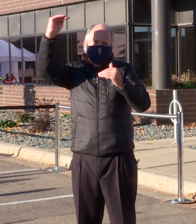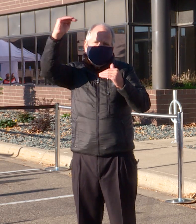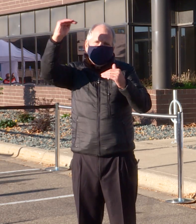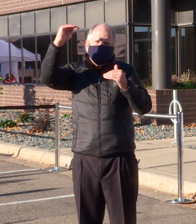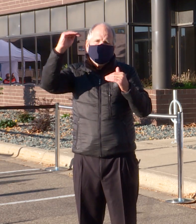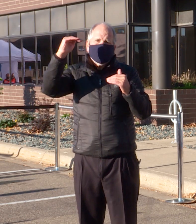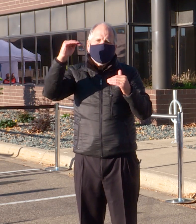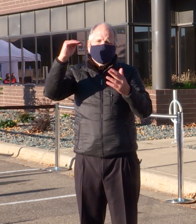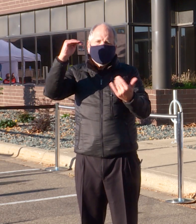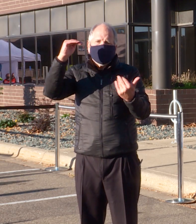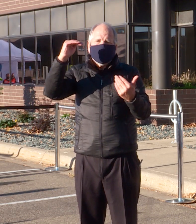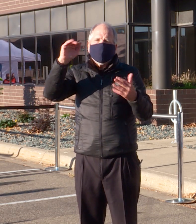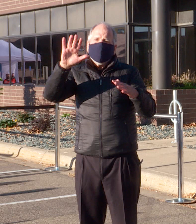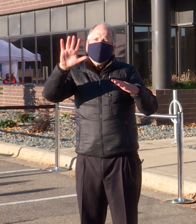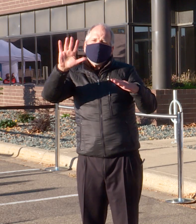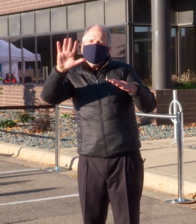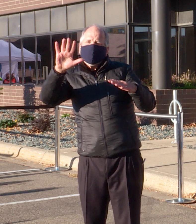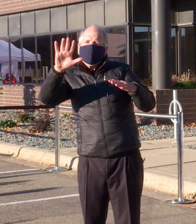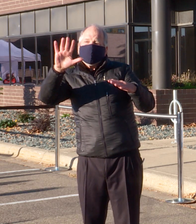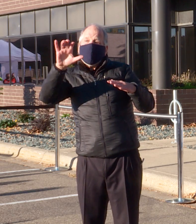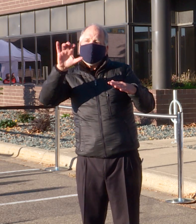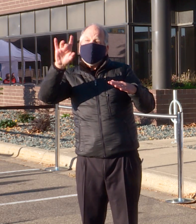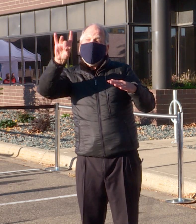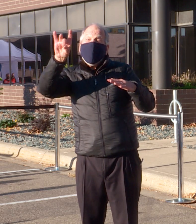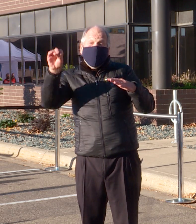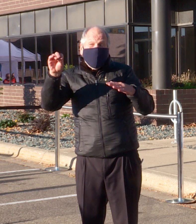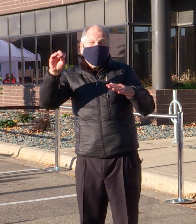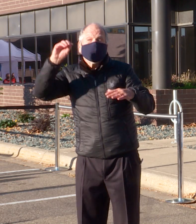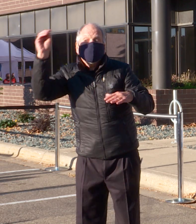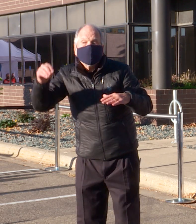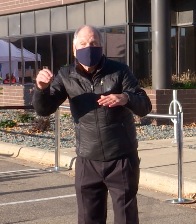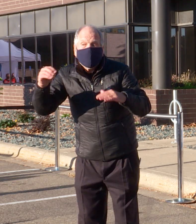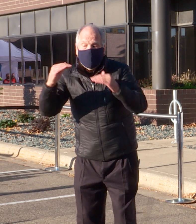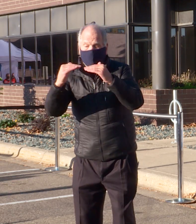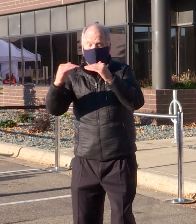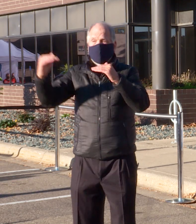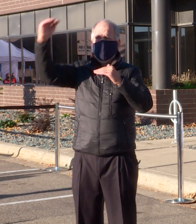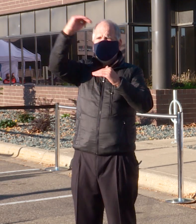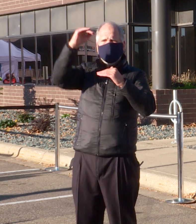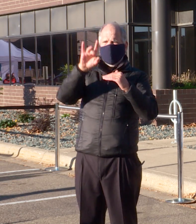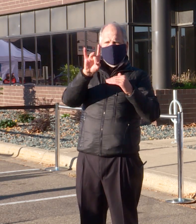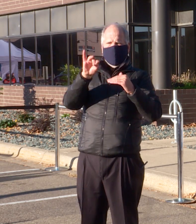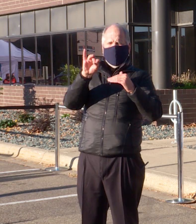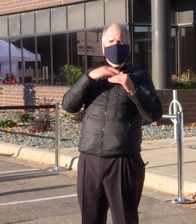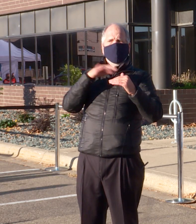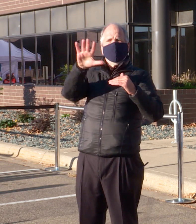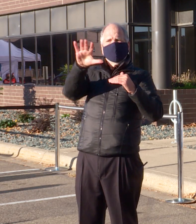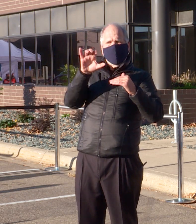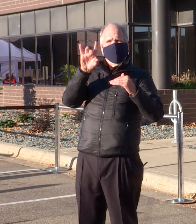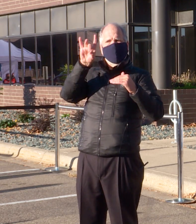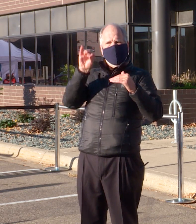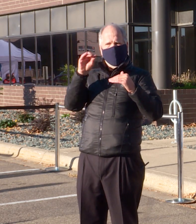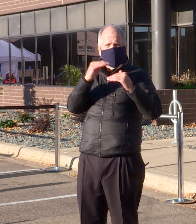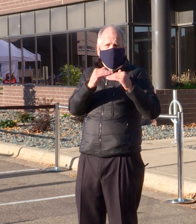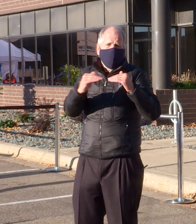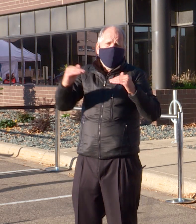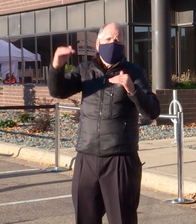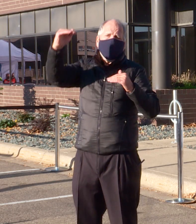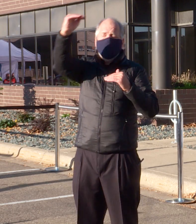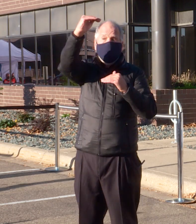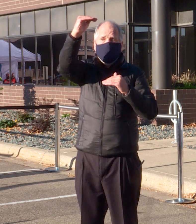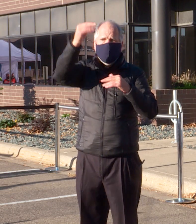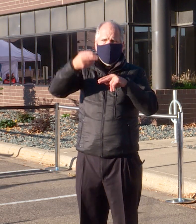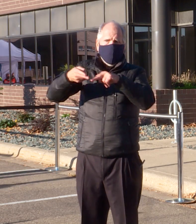time in the 2016 presidential compared to the 2020 presidential. In 2016, at the time of our pre